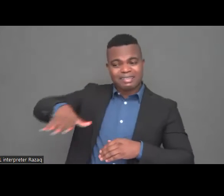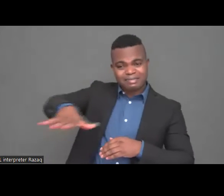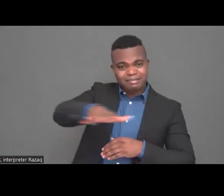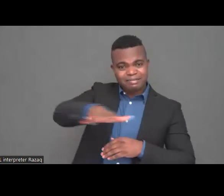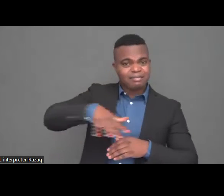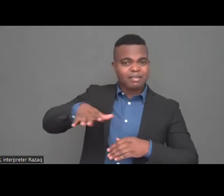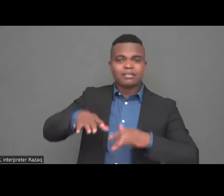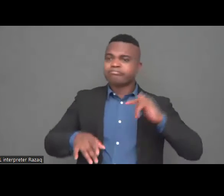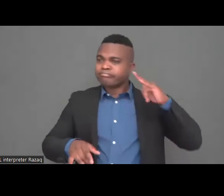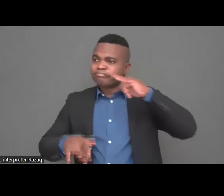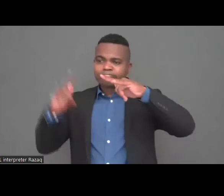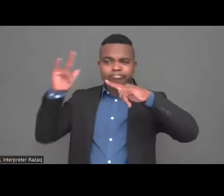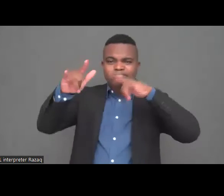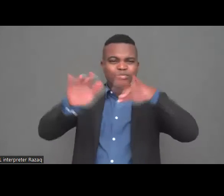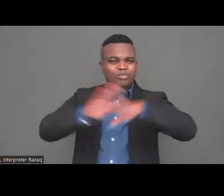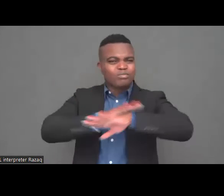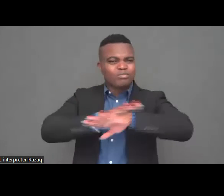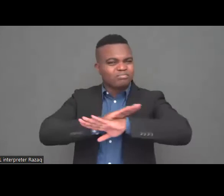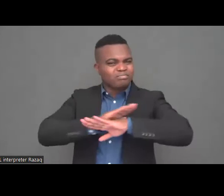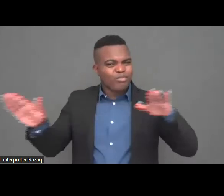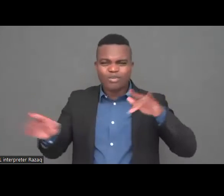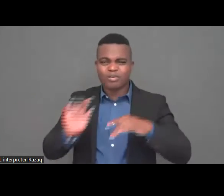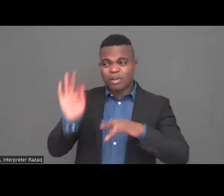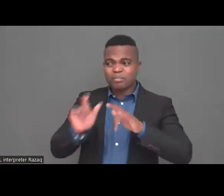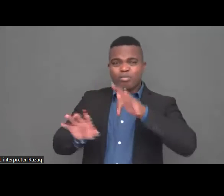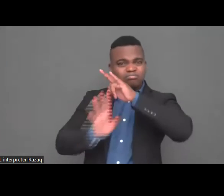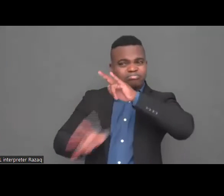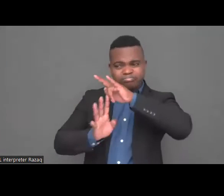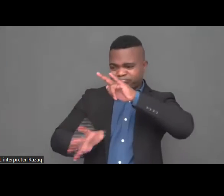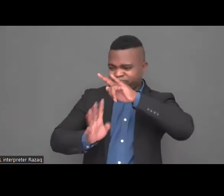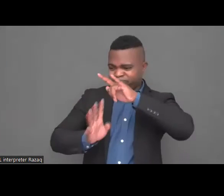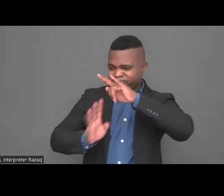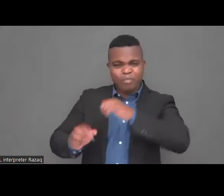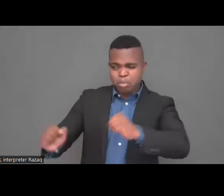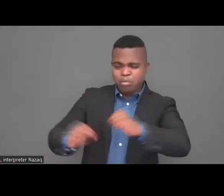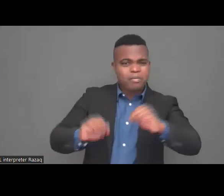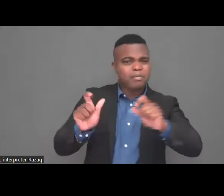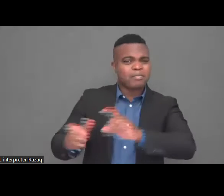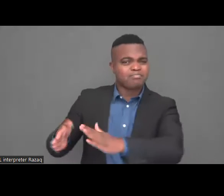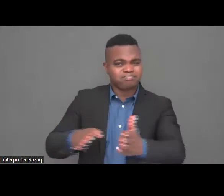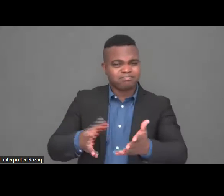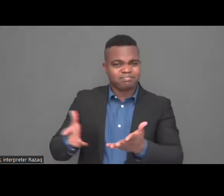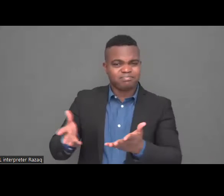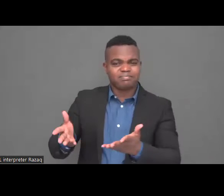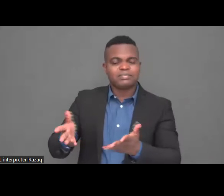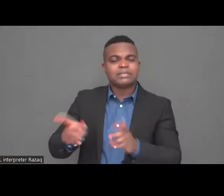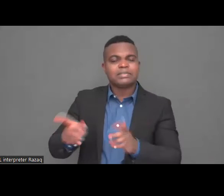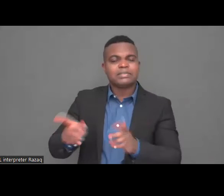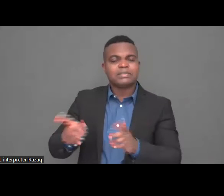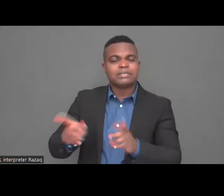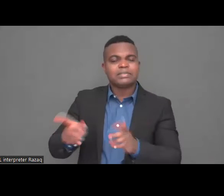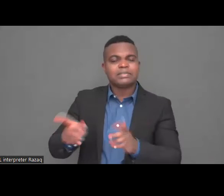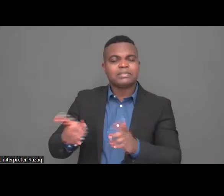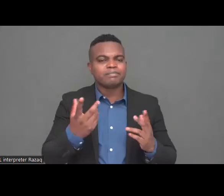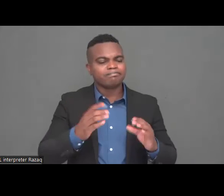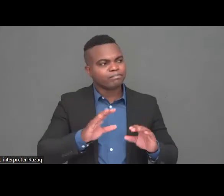civilized Ukraine will win and we will go back to peaceful and